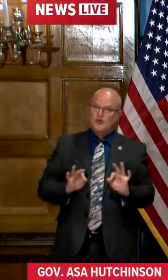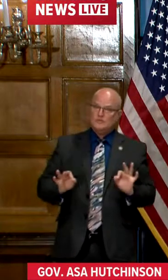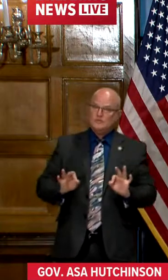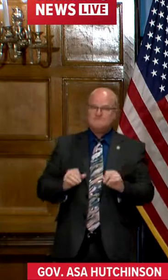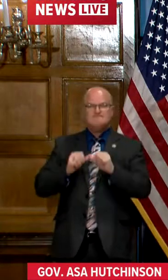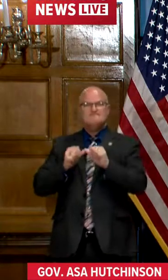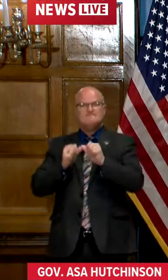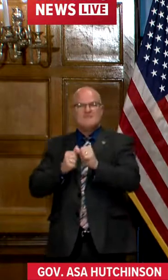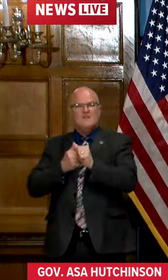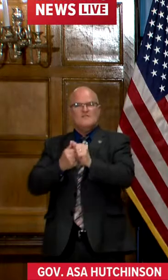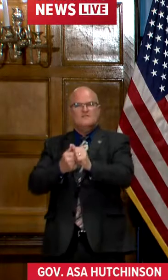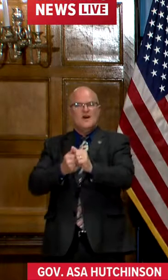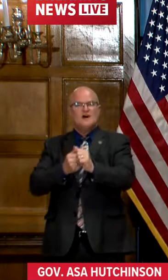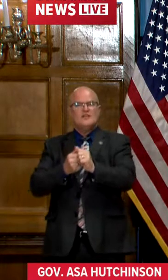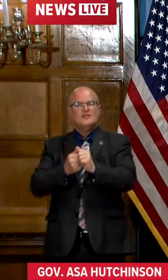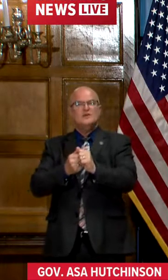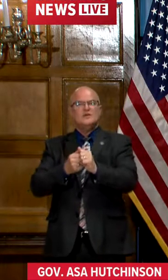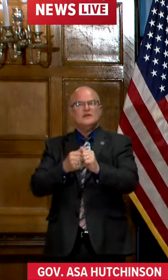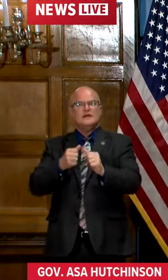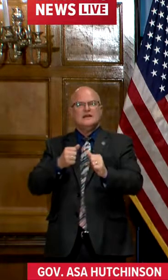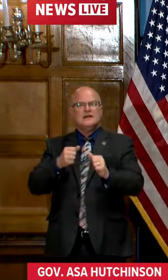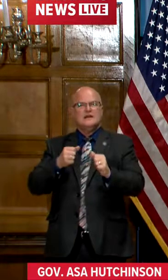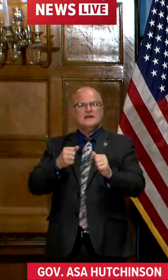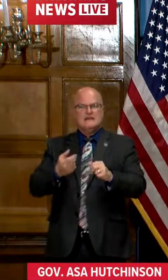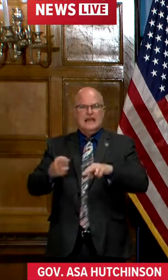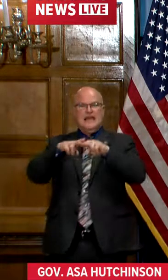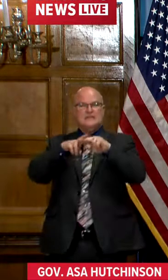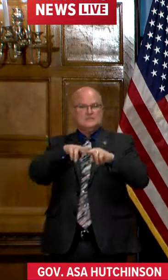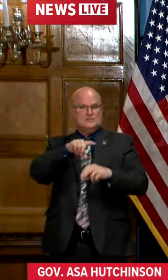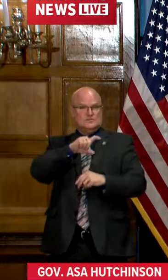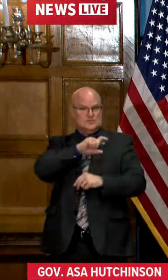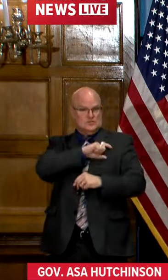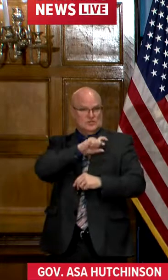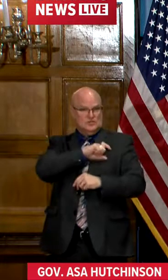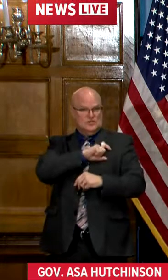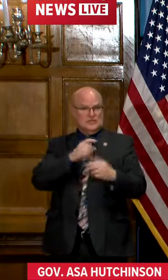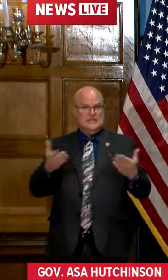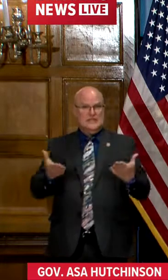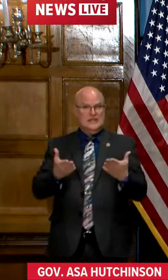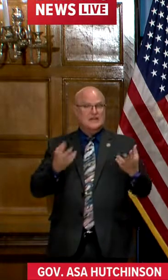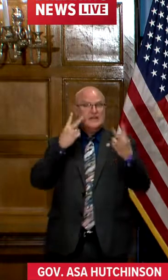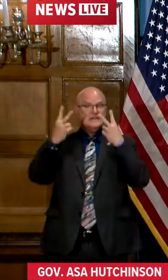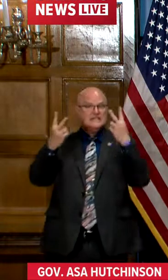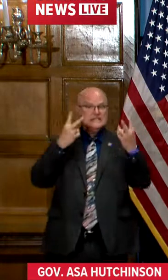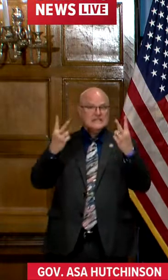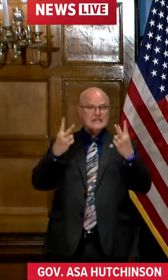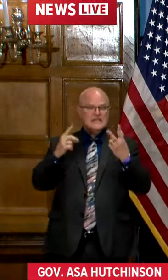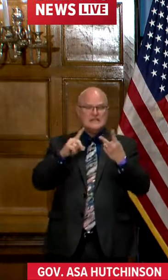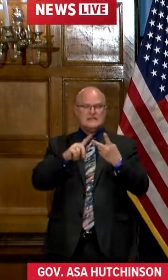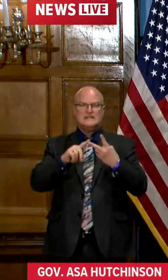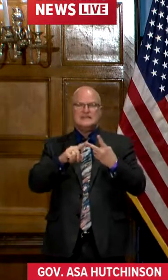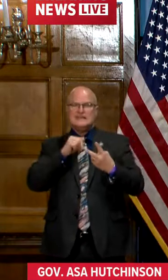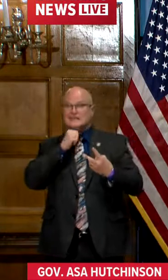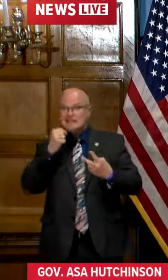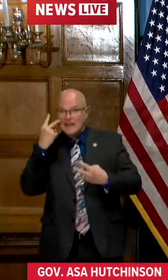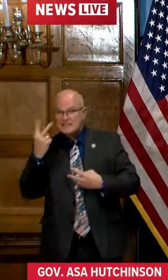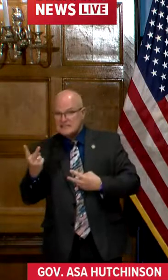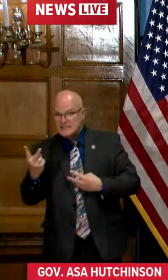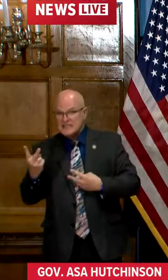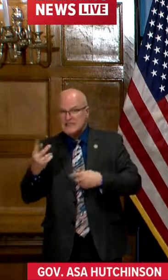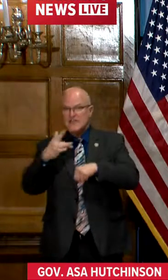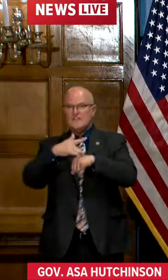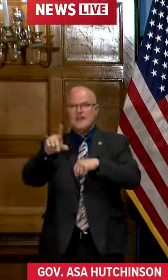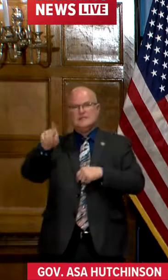continue to follow the intelligence. We will have extra security that is seen and unseen that will be available